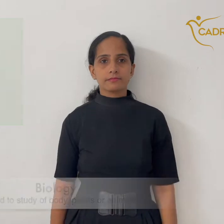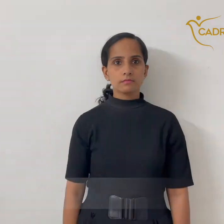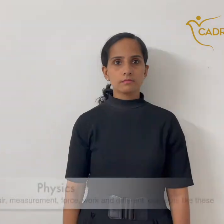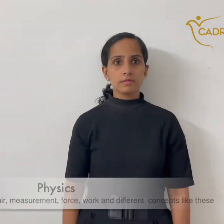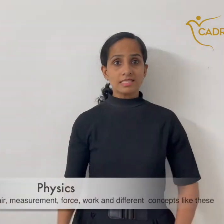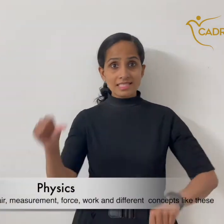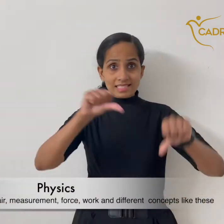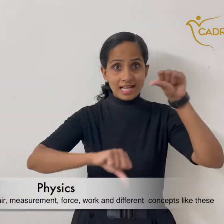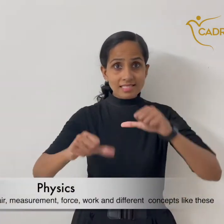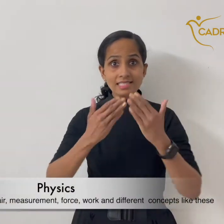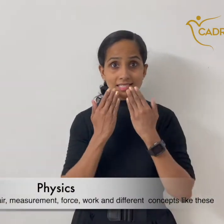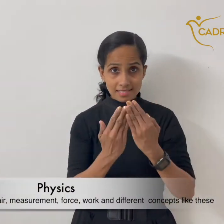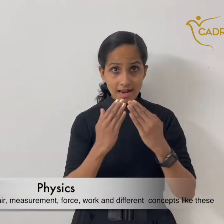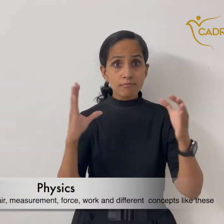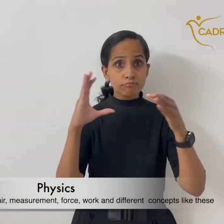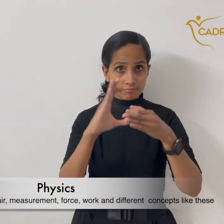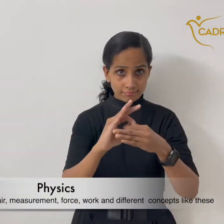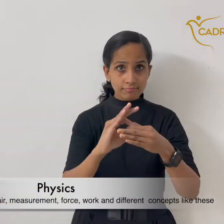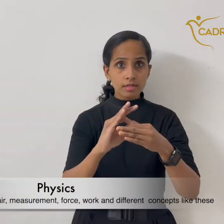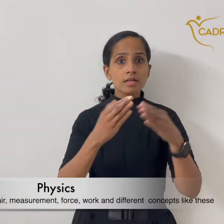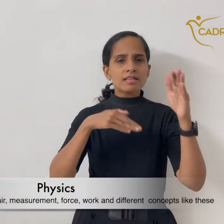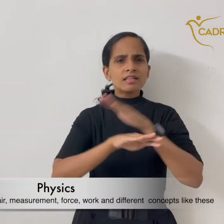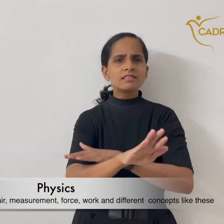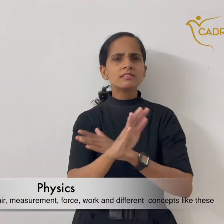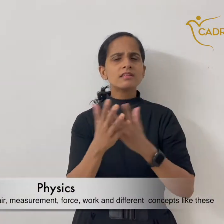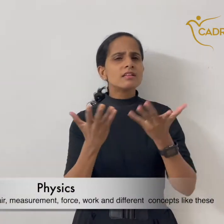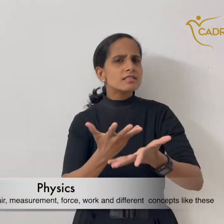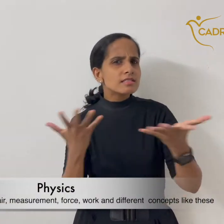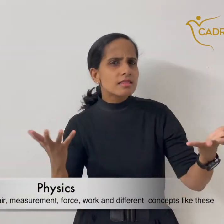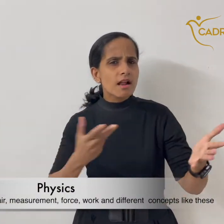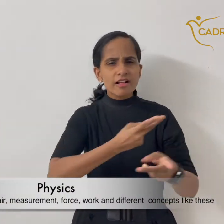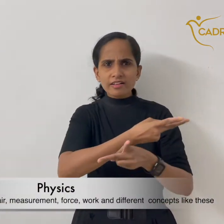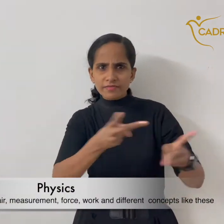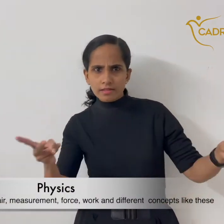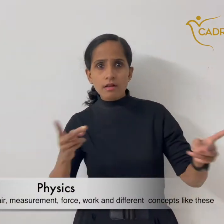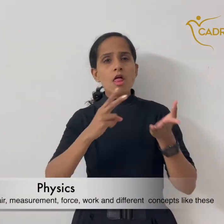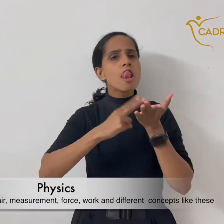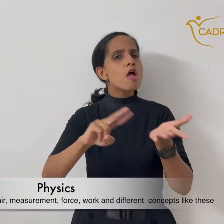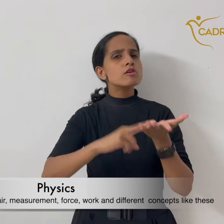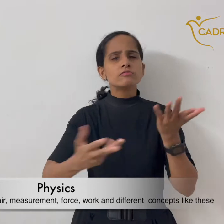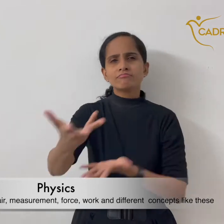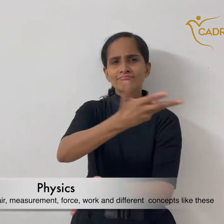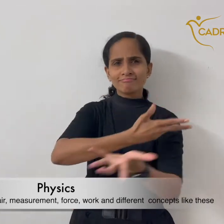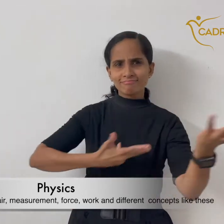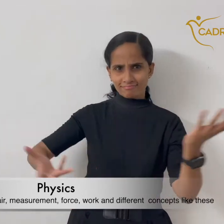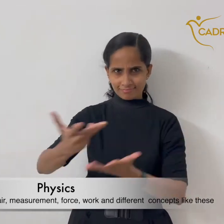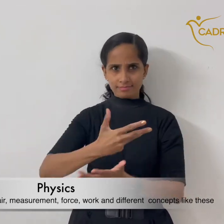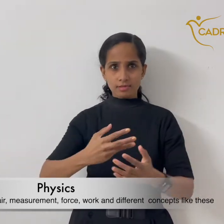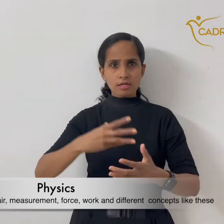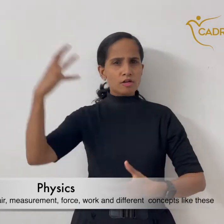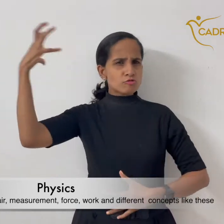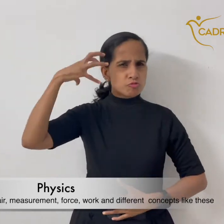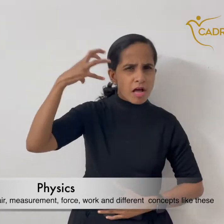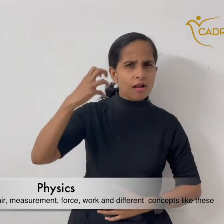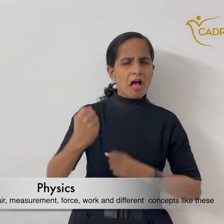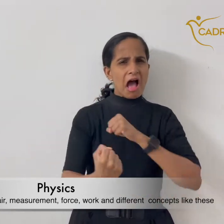Physics Study related to nature, sun, air, measurement,